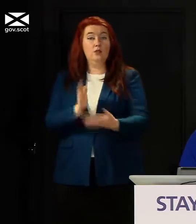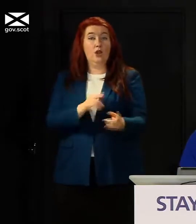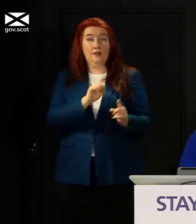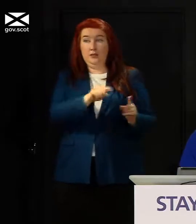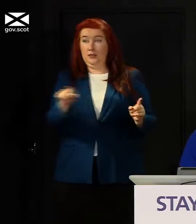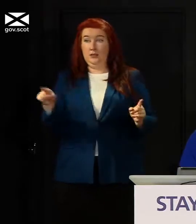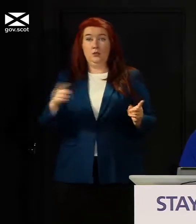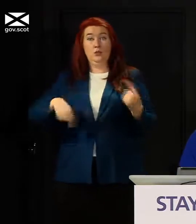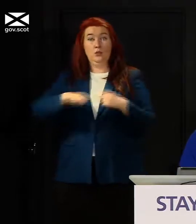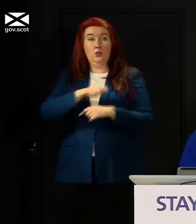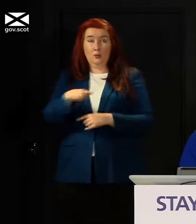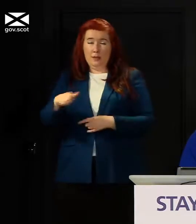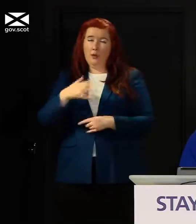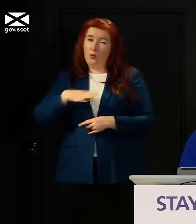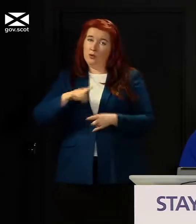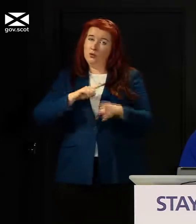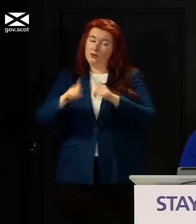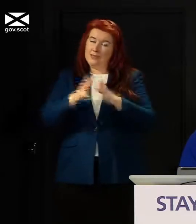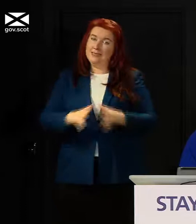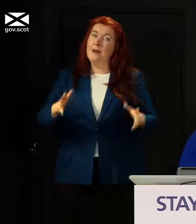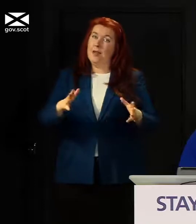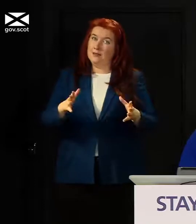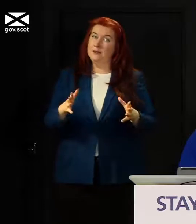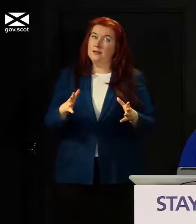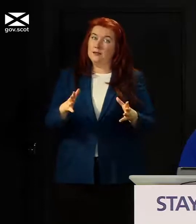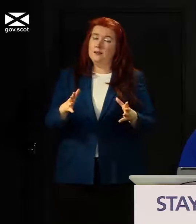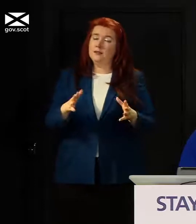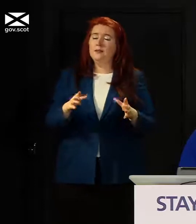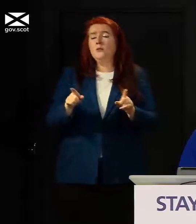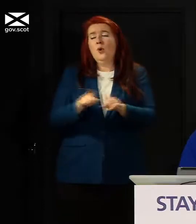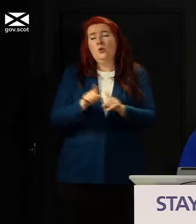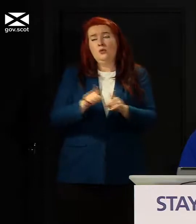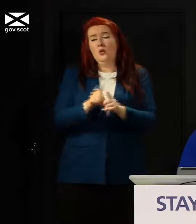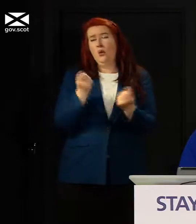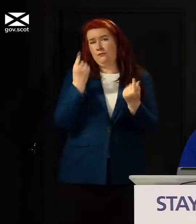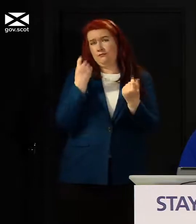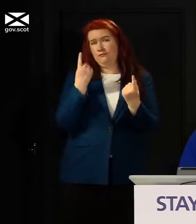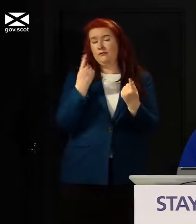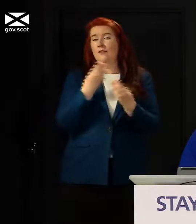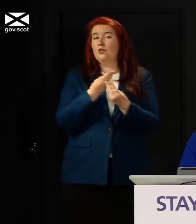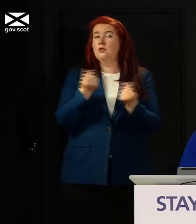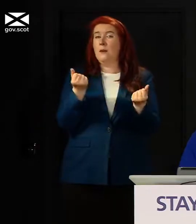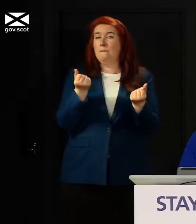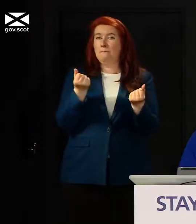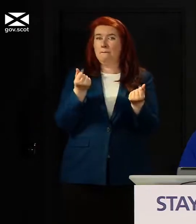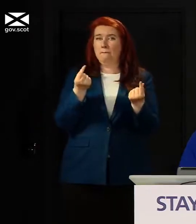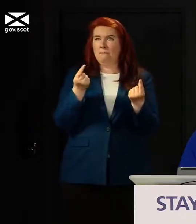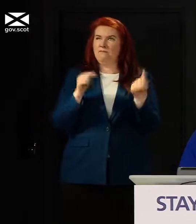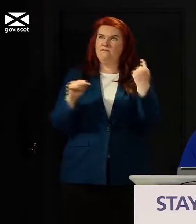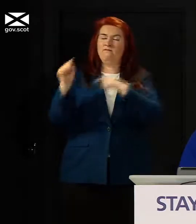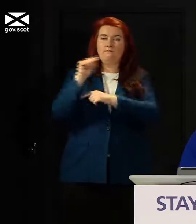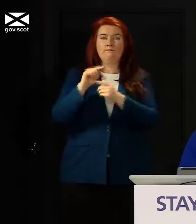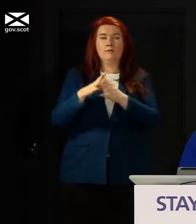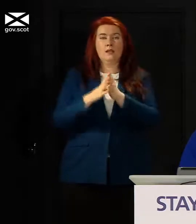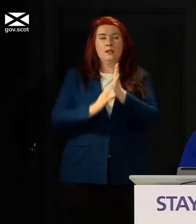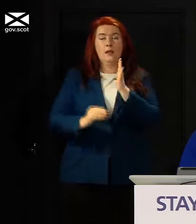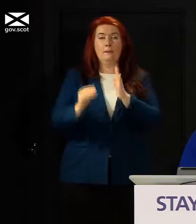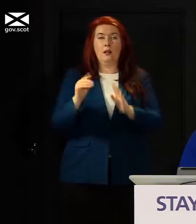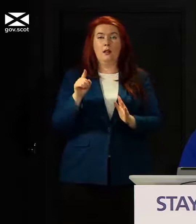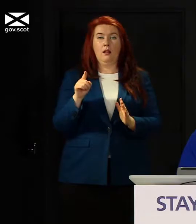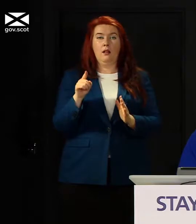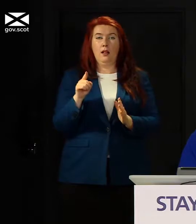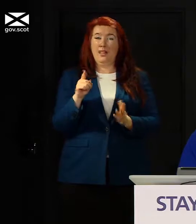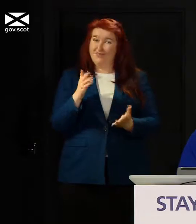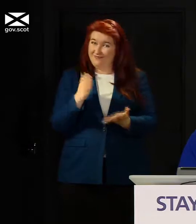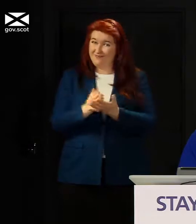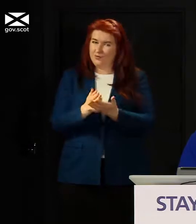see if we can't expand on that whilst recognising that for some instances you